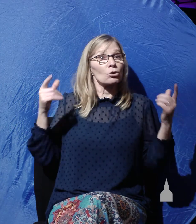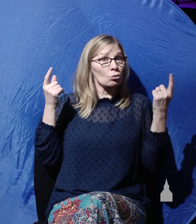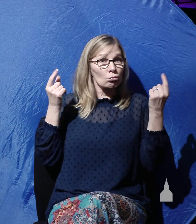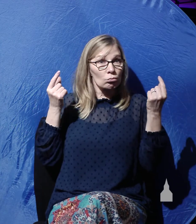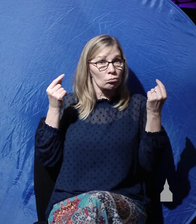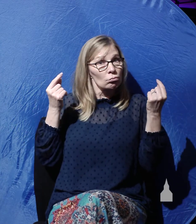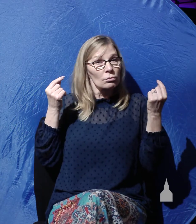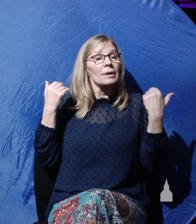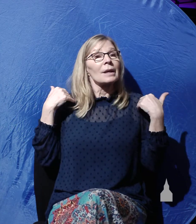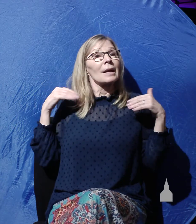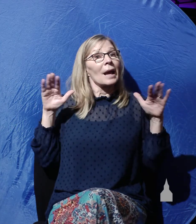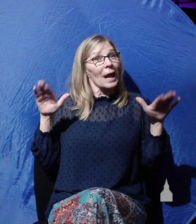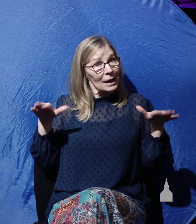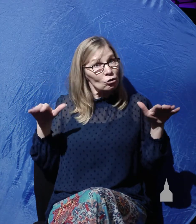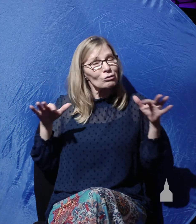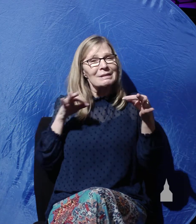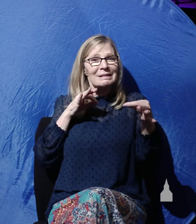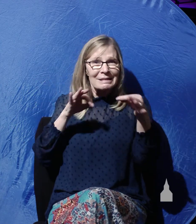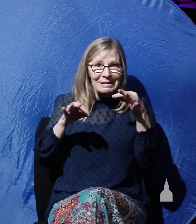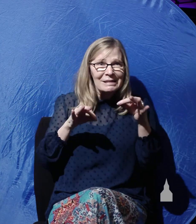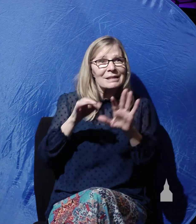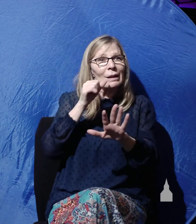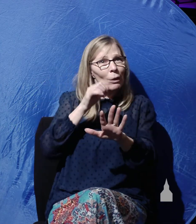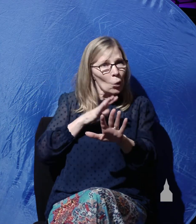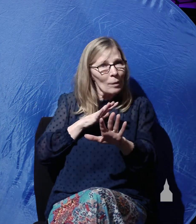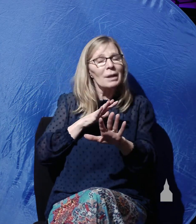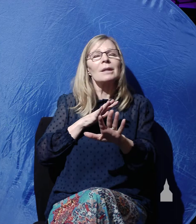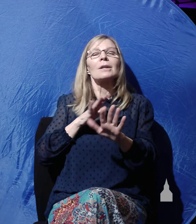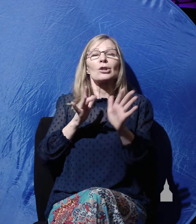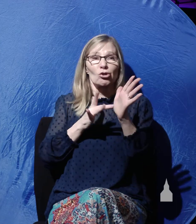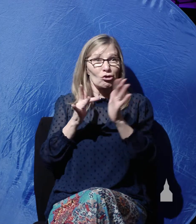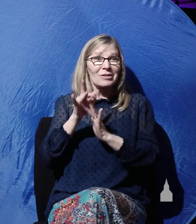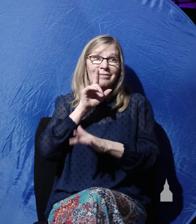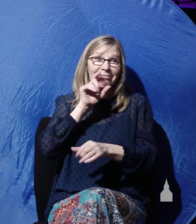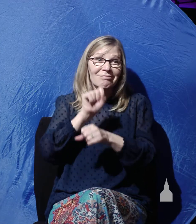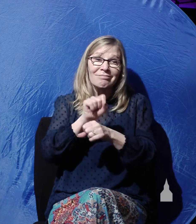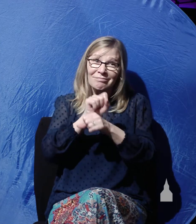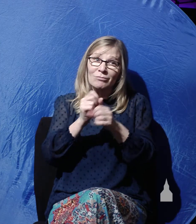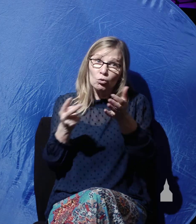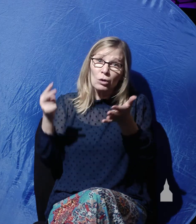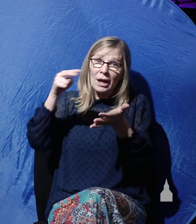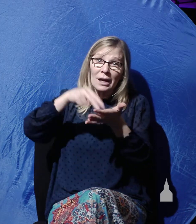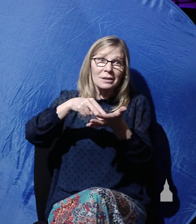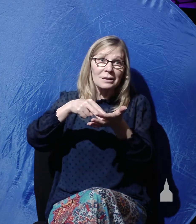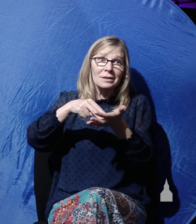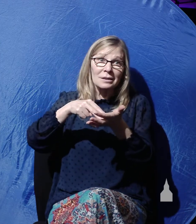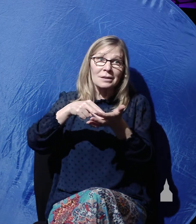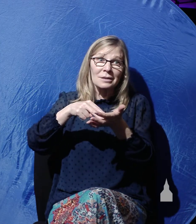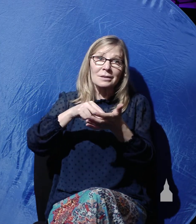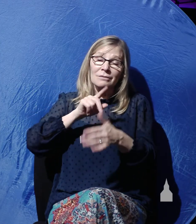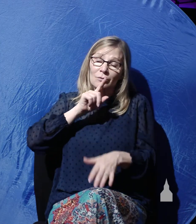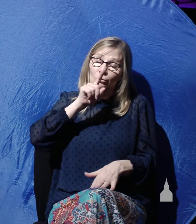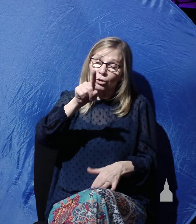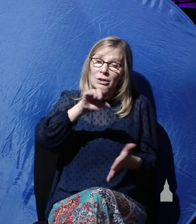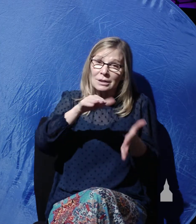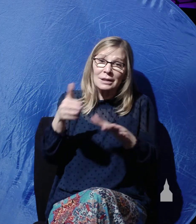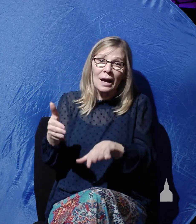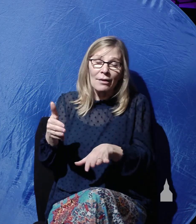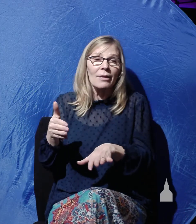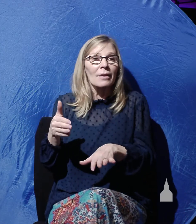extra mile to assure these women that Jesus really was raised from a real death. Notice what he says at the